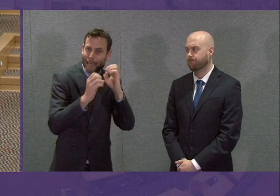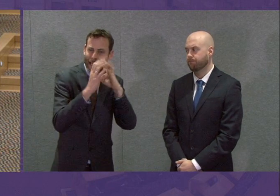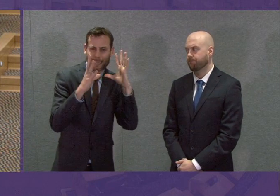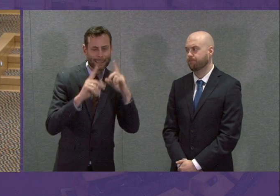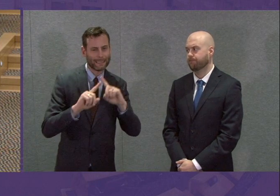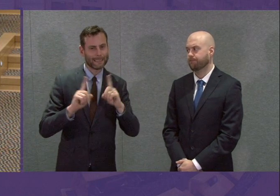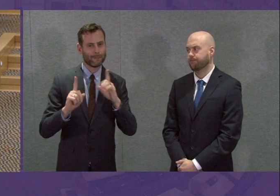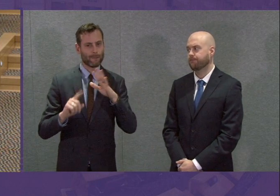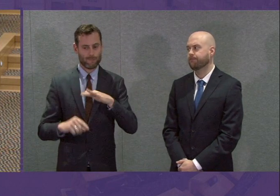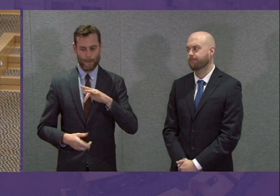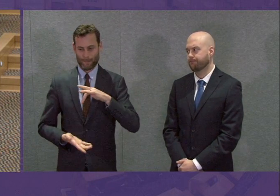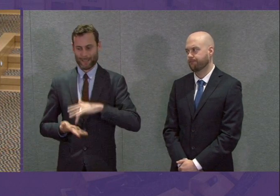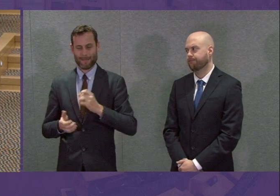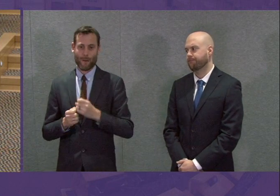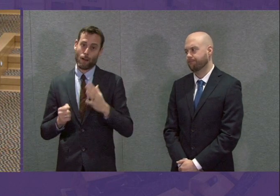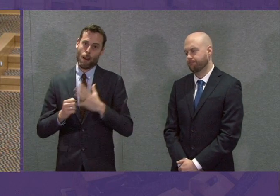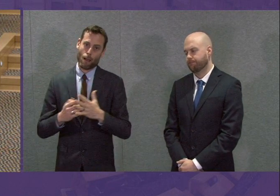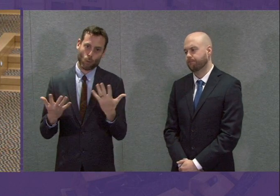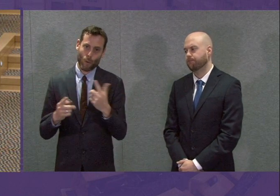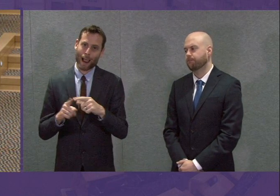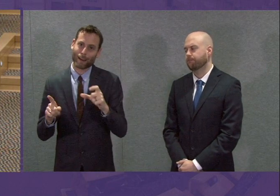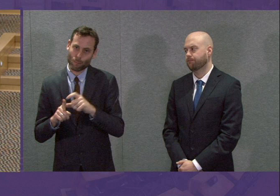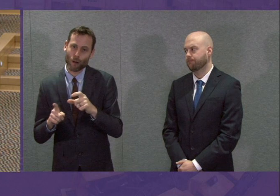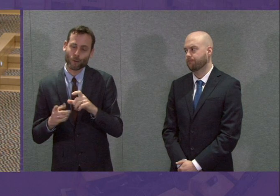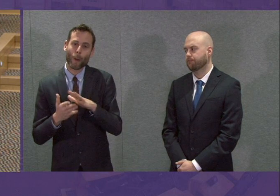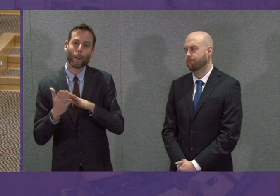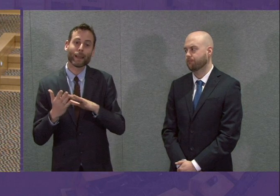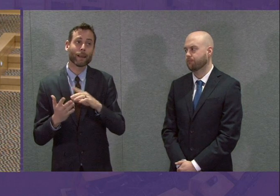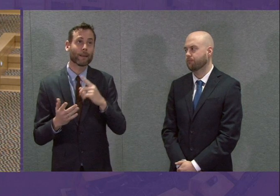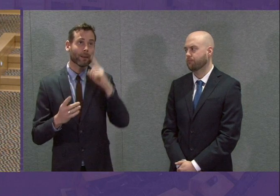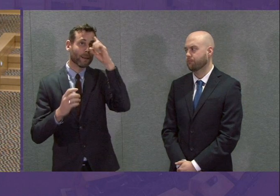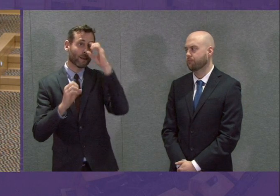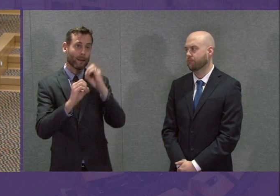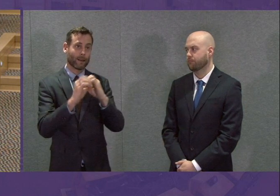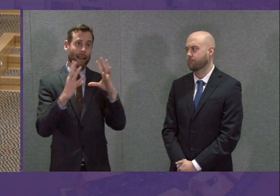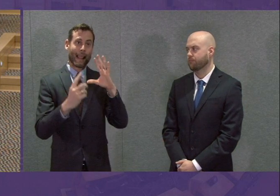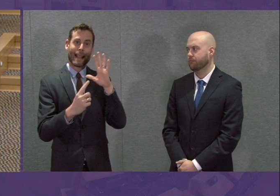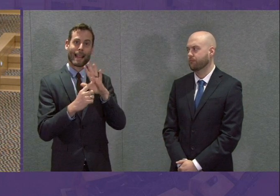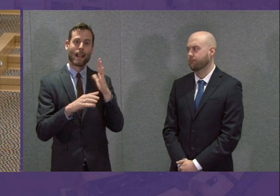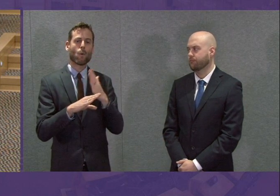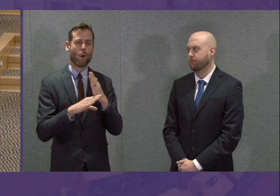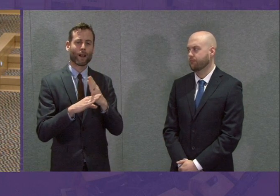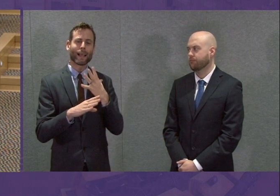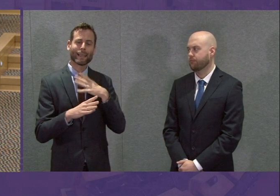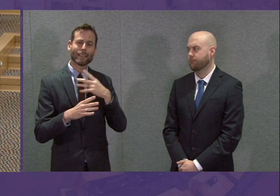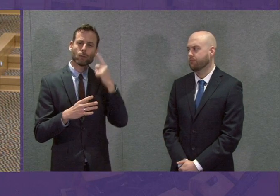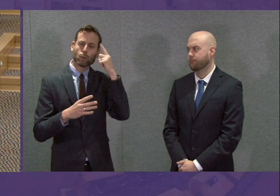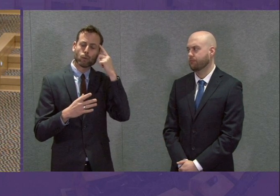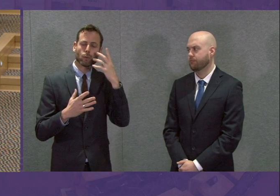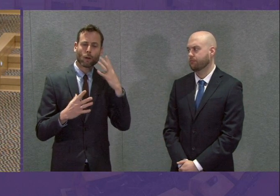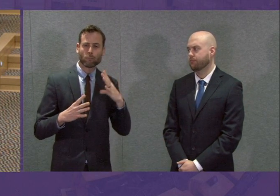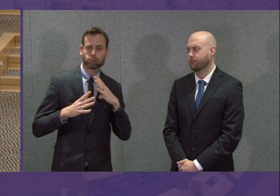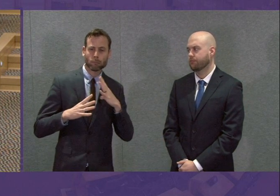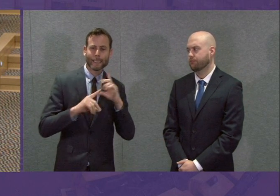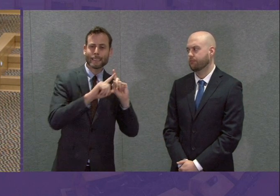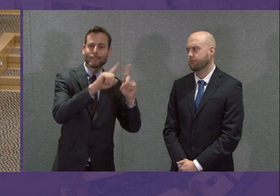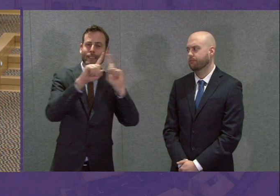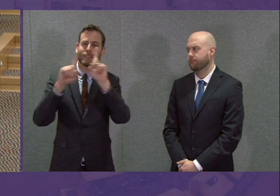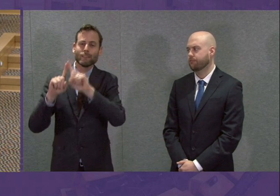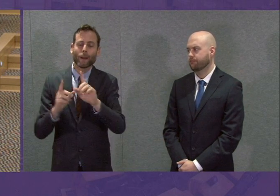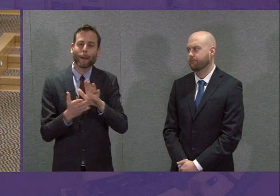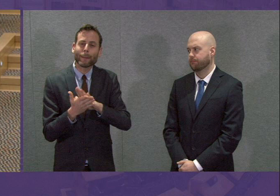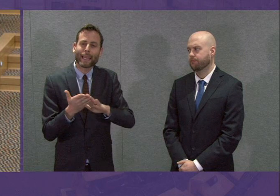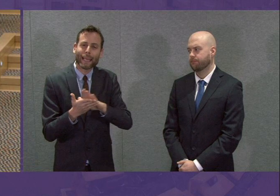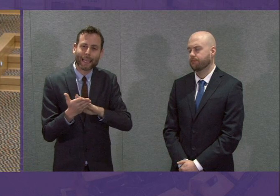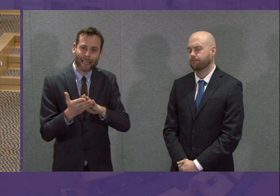in the centre of Glasgow or Edinburgh. So I think it's important that we have that flexibility. So I understandably